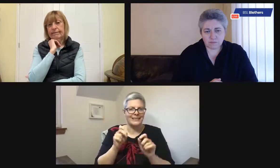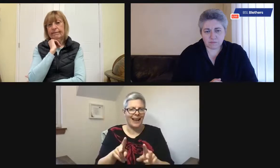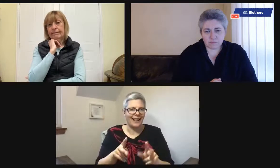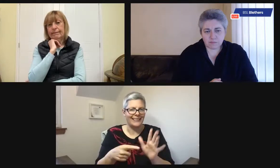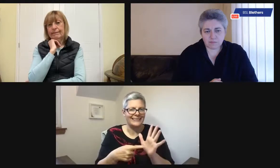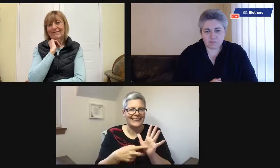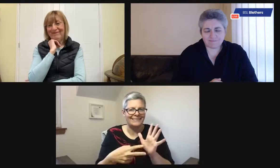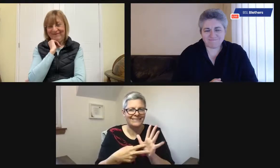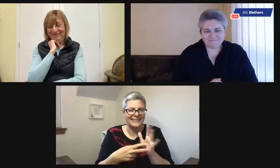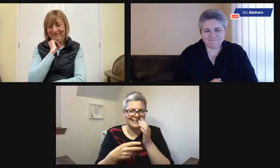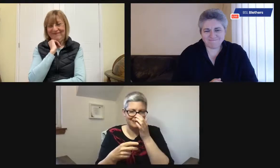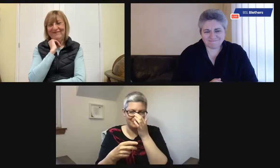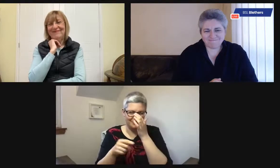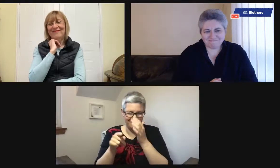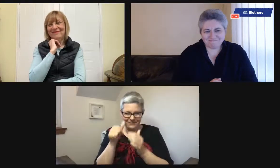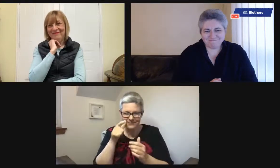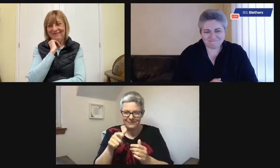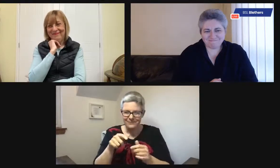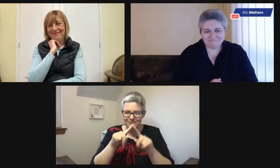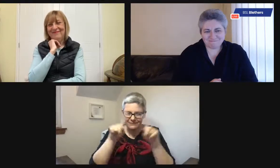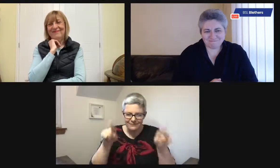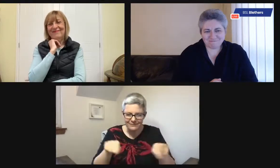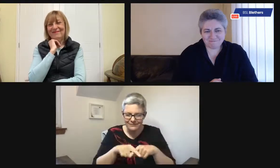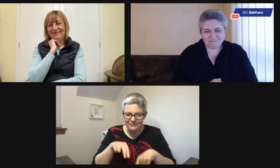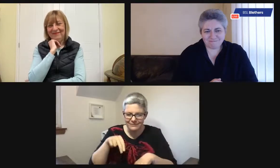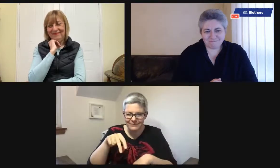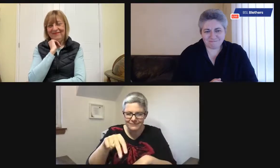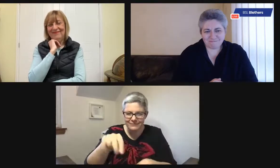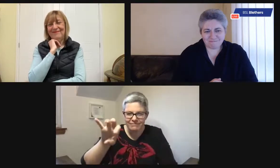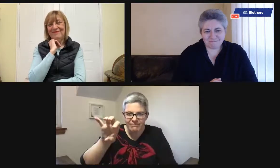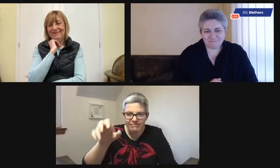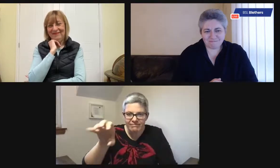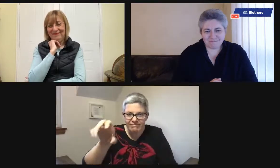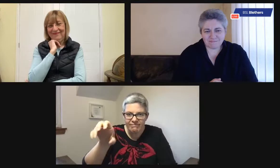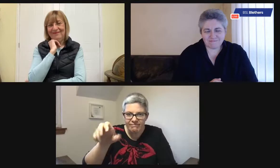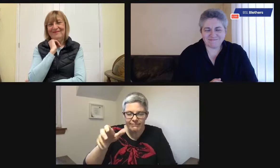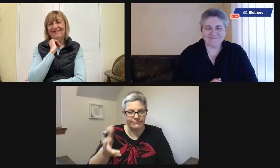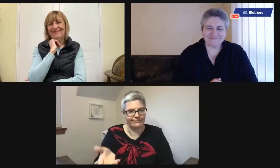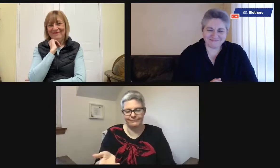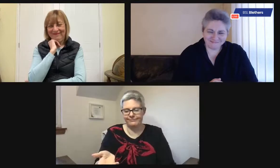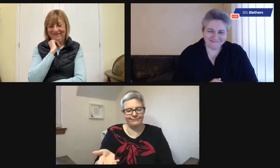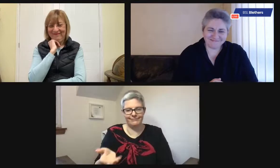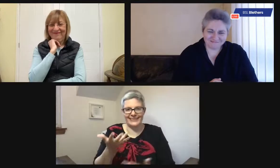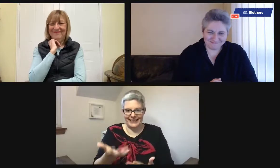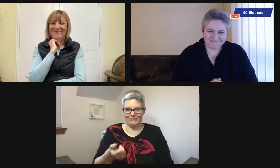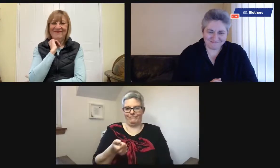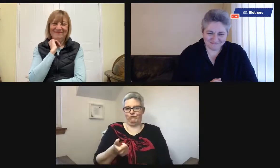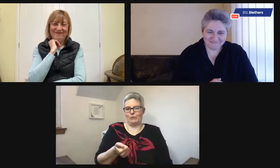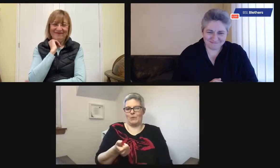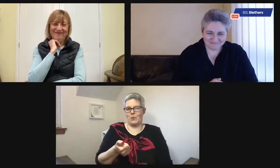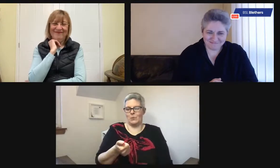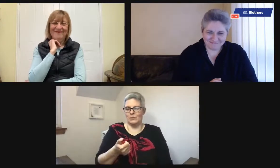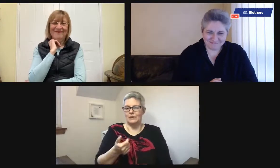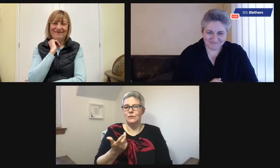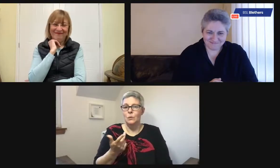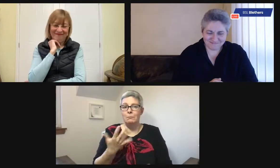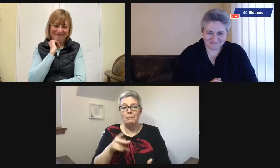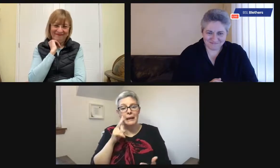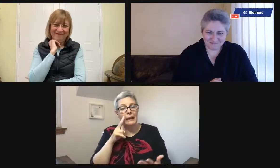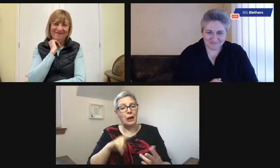So what we really need is something like an old style TV, you know, where you just walked up, and you turn the dial,